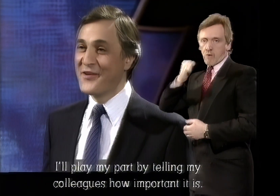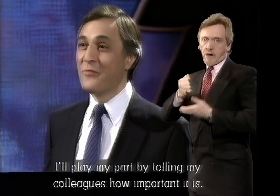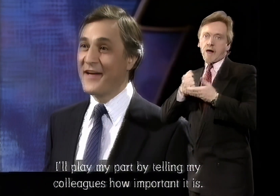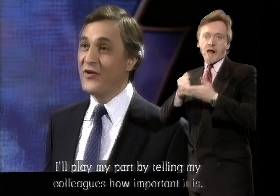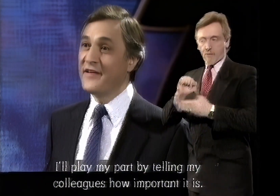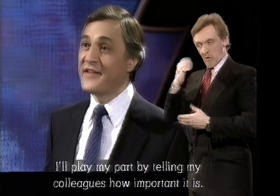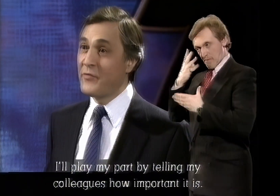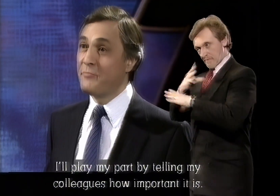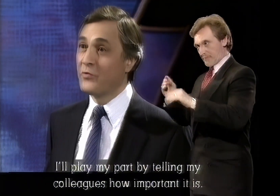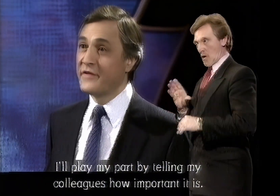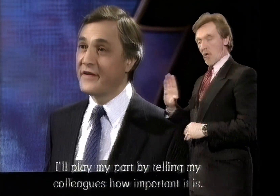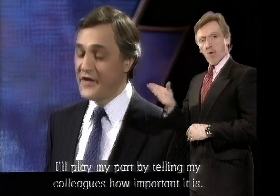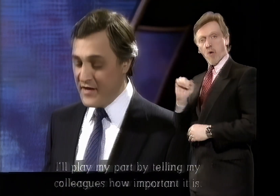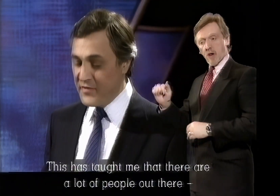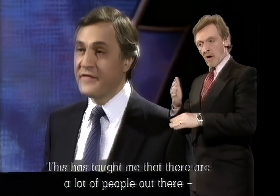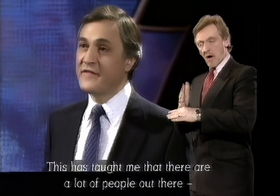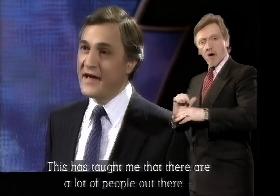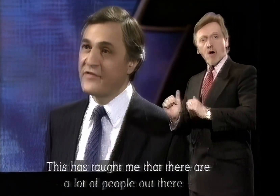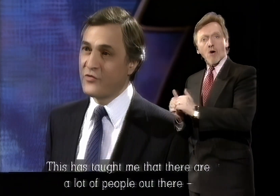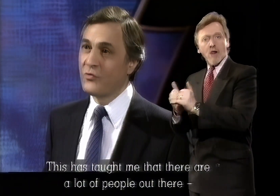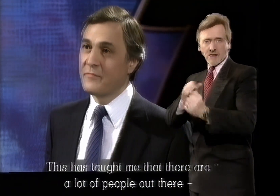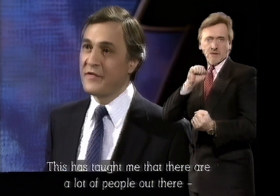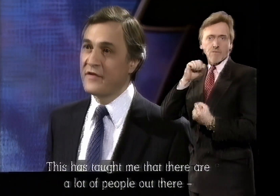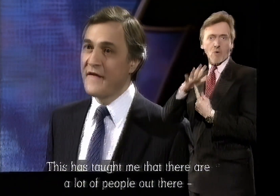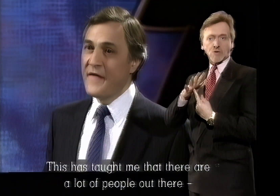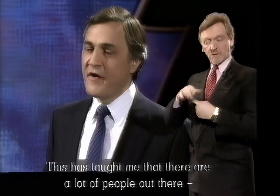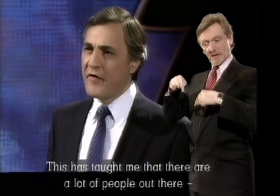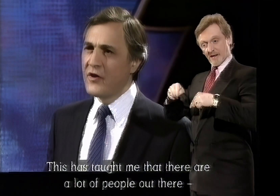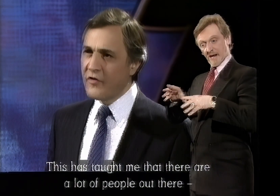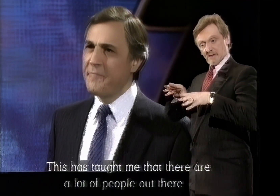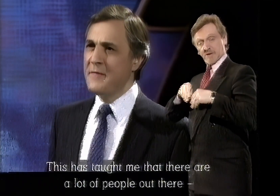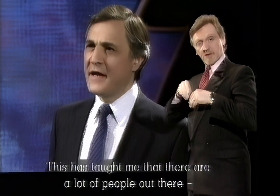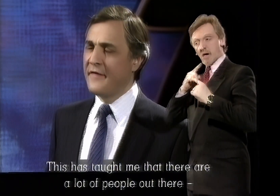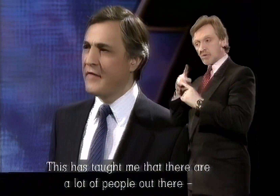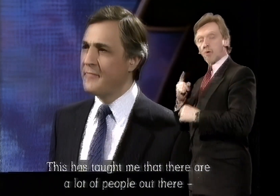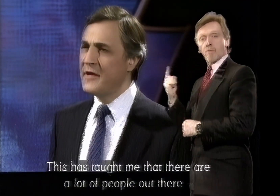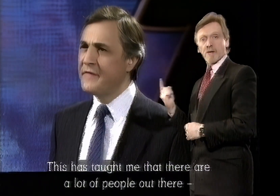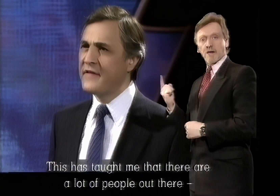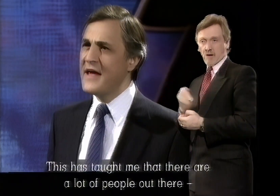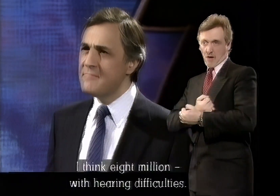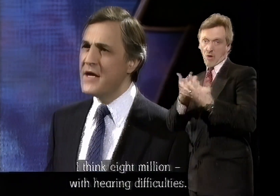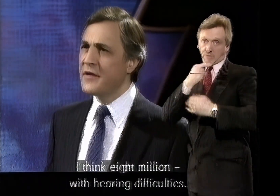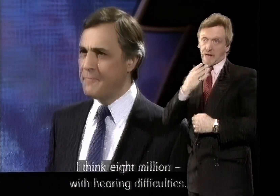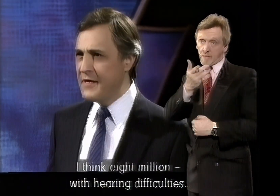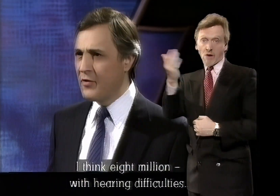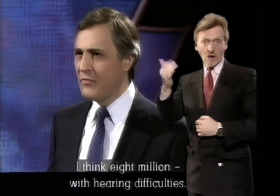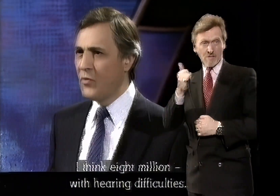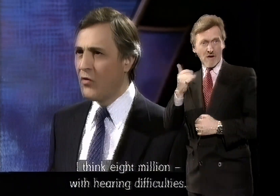all my colleagues how important it is. Because this has taught me that there are a lot of people out there. I believe it's eight million people or more